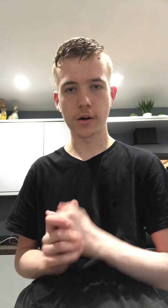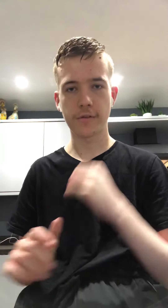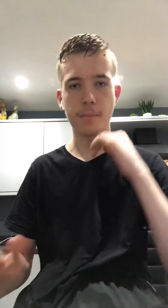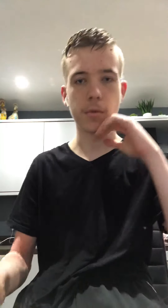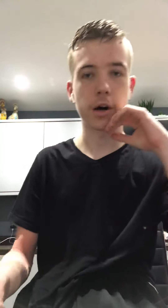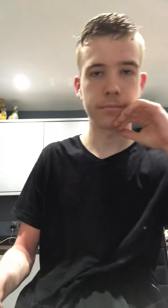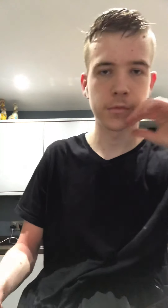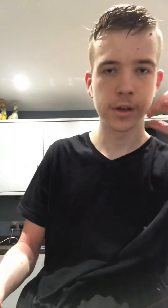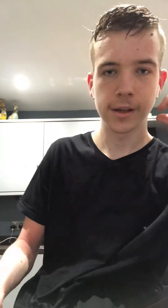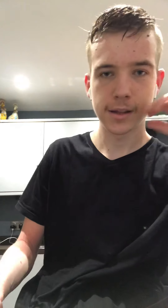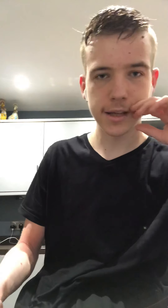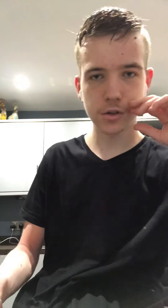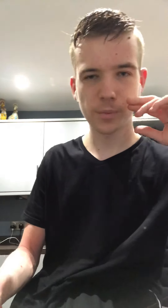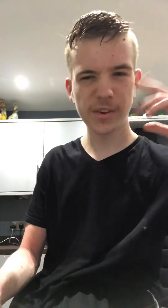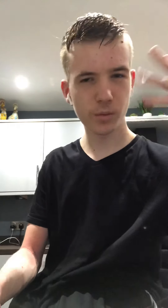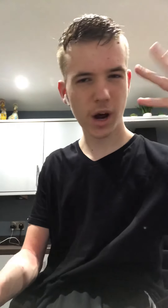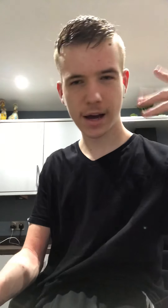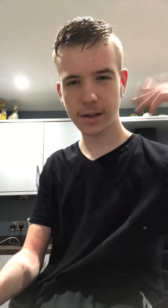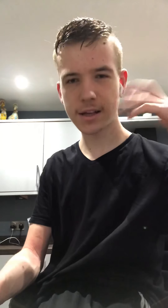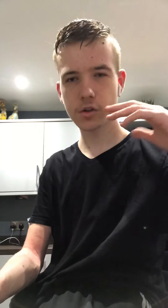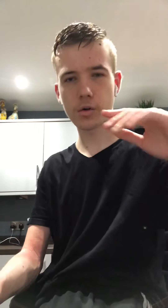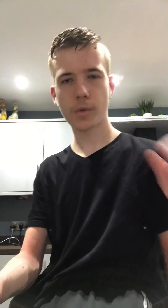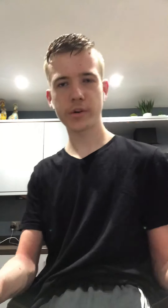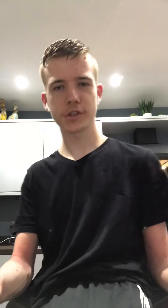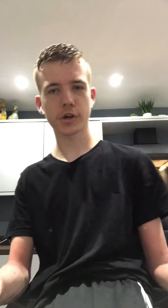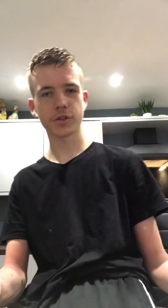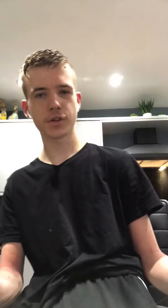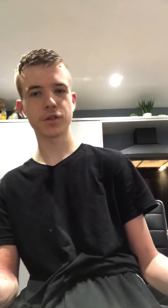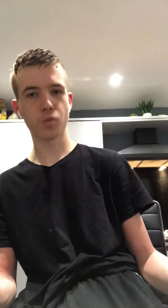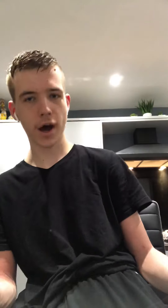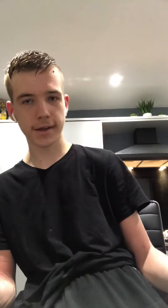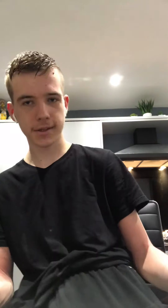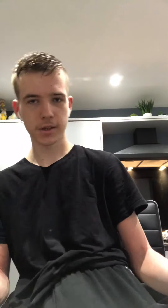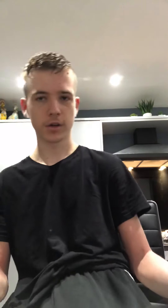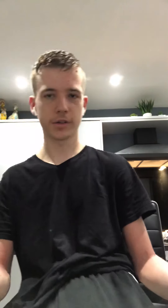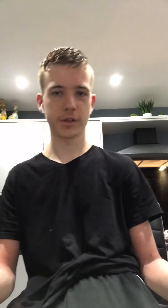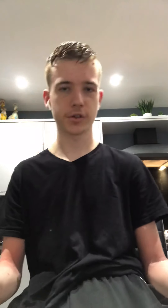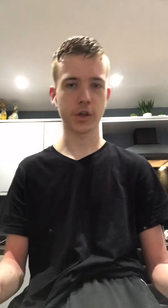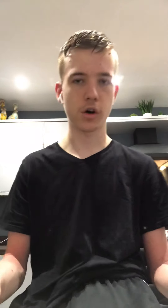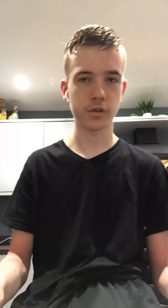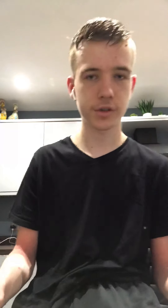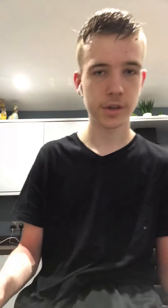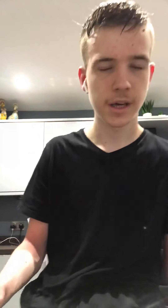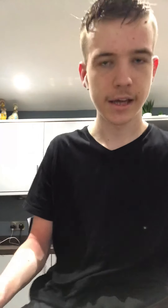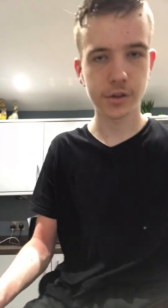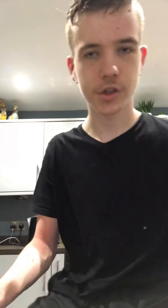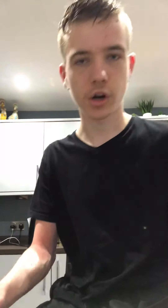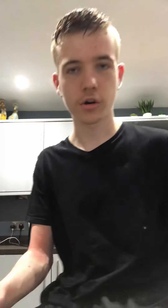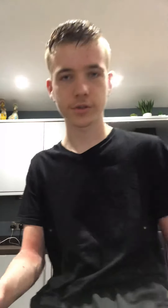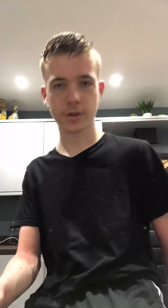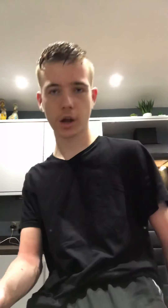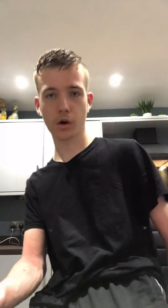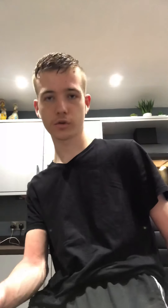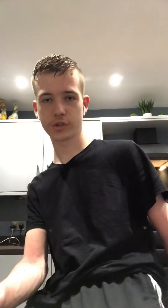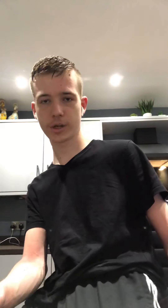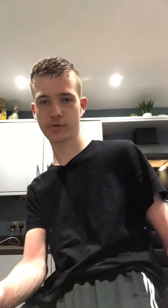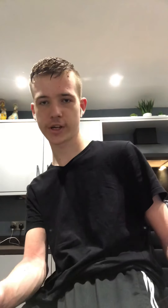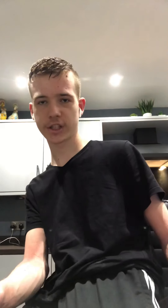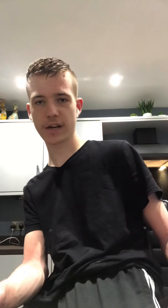November. Let's hope he's white. Let's hope Boris Johnson is white because he just talks. He just talks a load of gibberish and